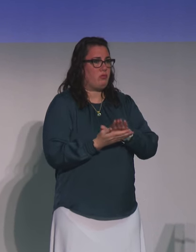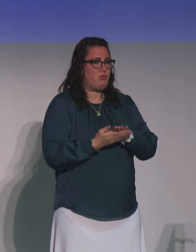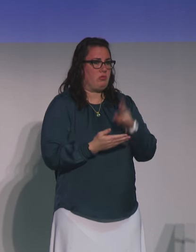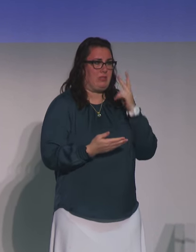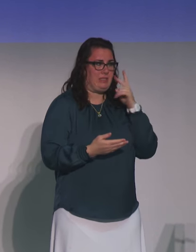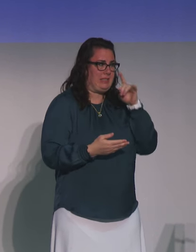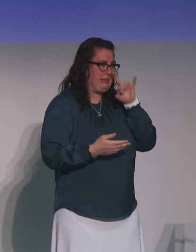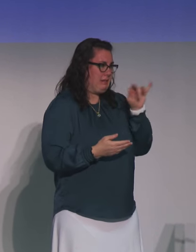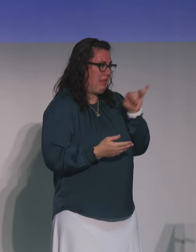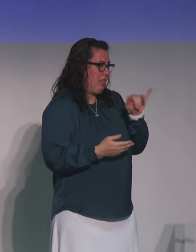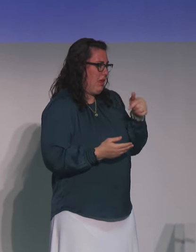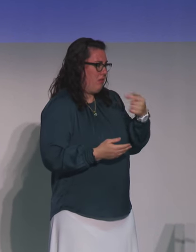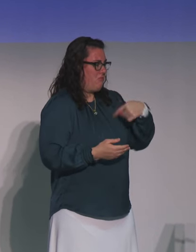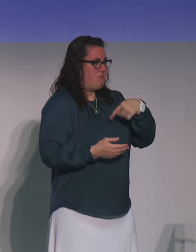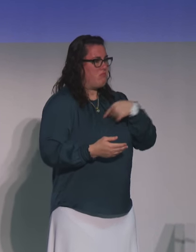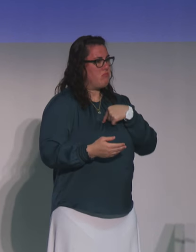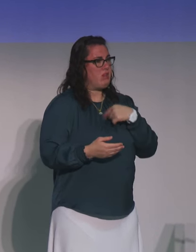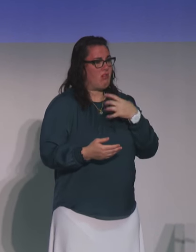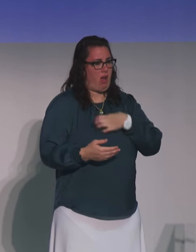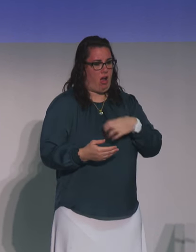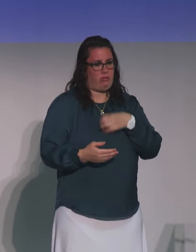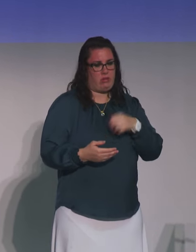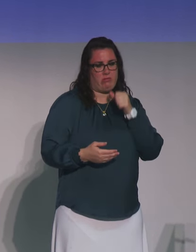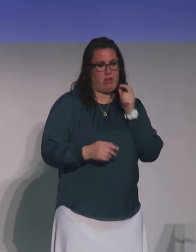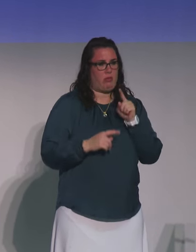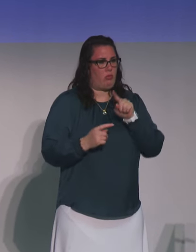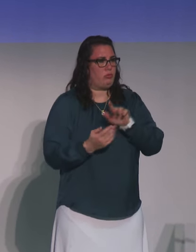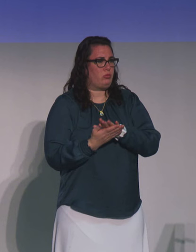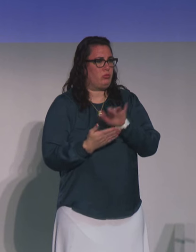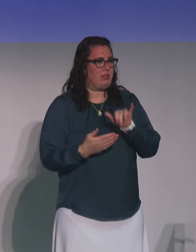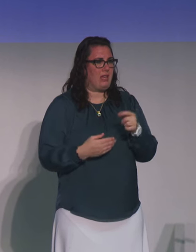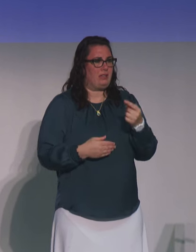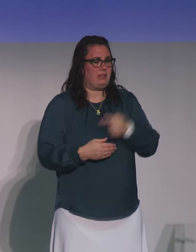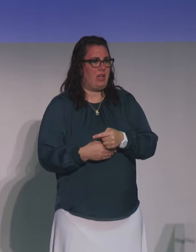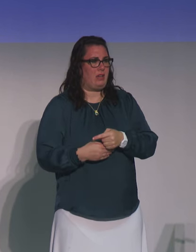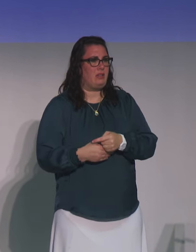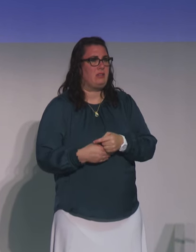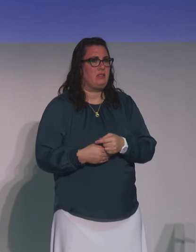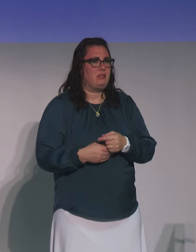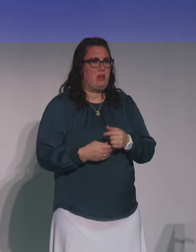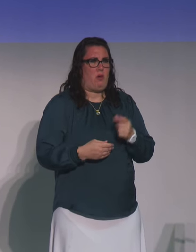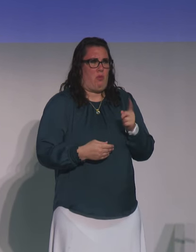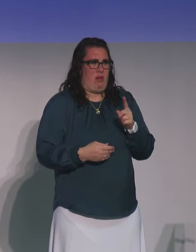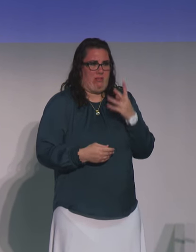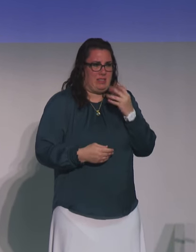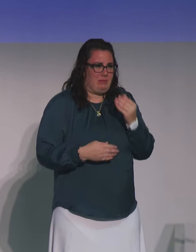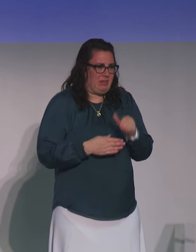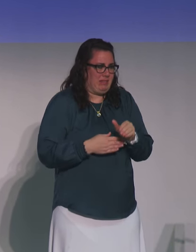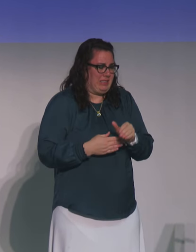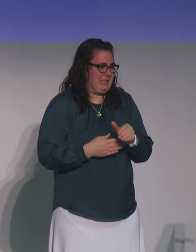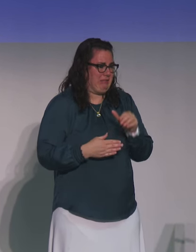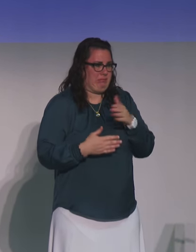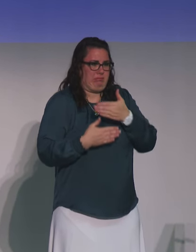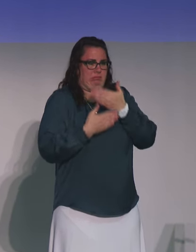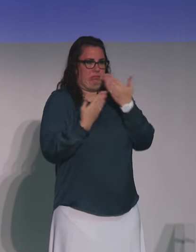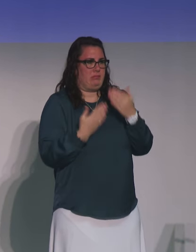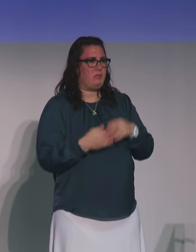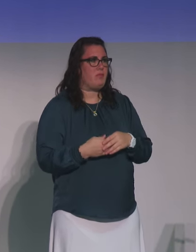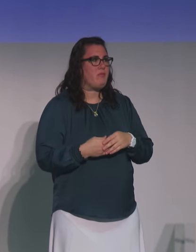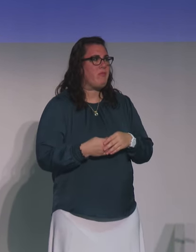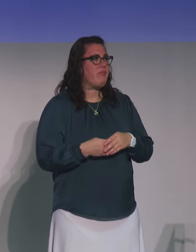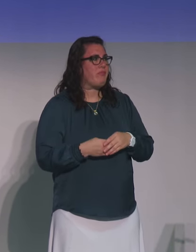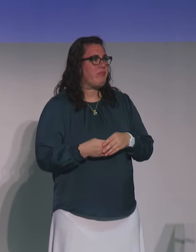like us, who were hungry, who were not going to go to school that day, weren't sure where they were going to sleep at night. And the mantra in my